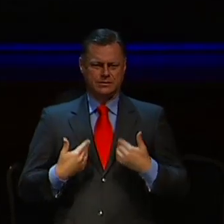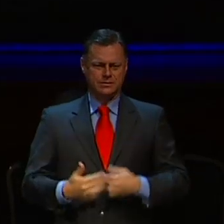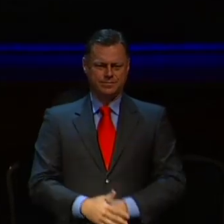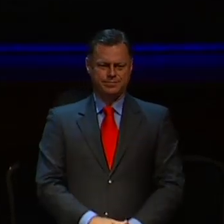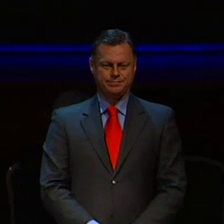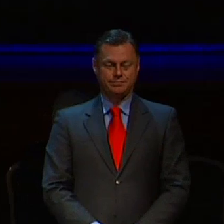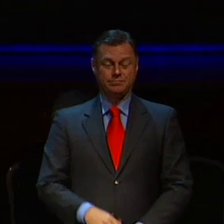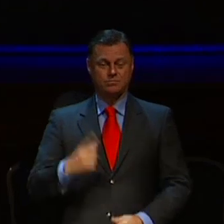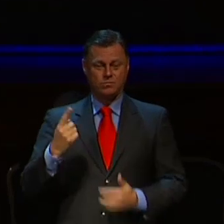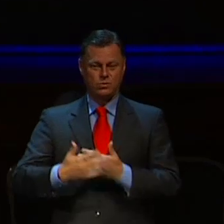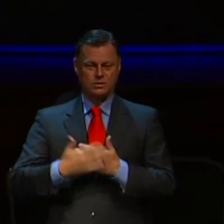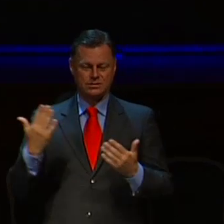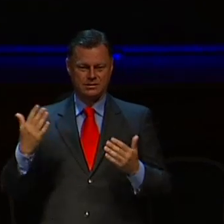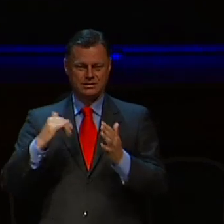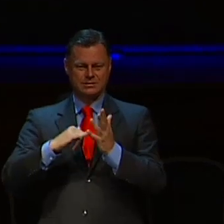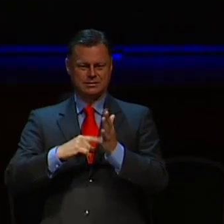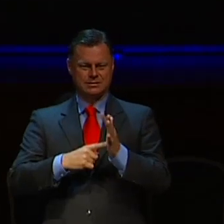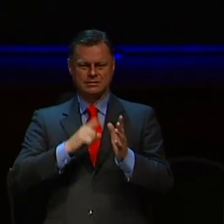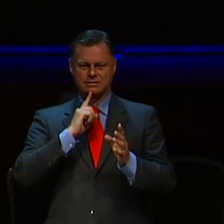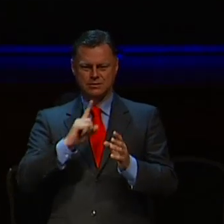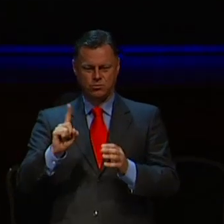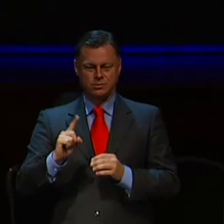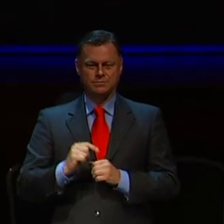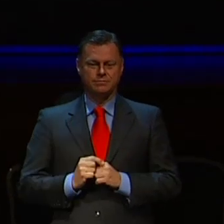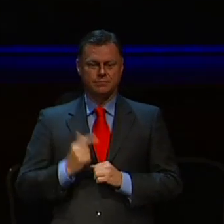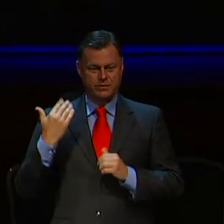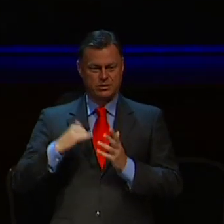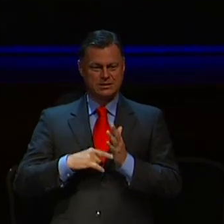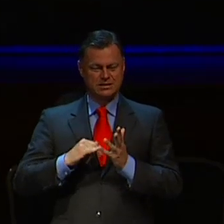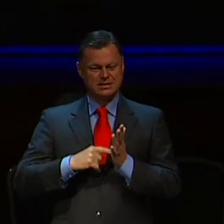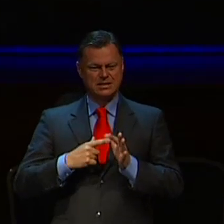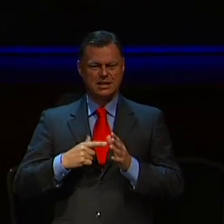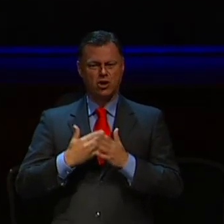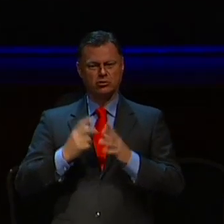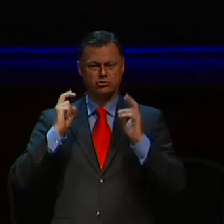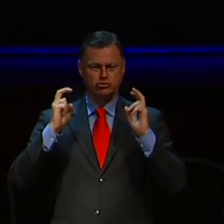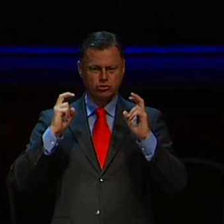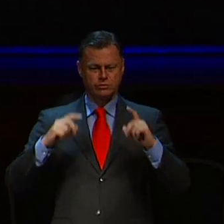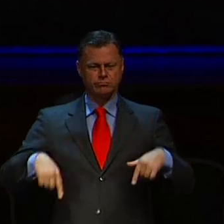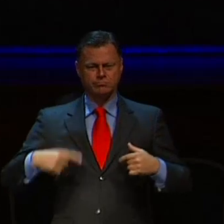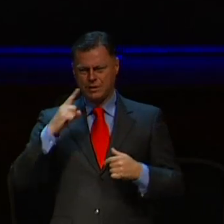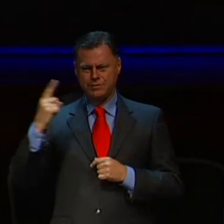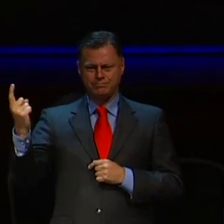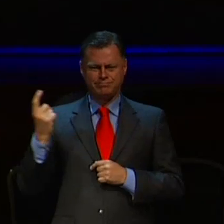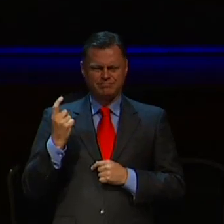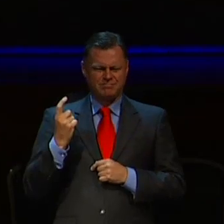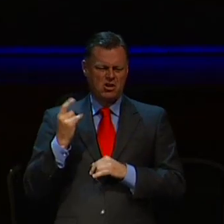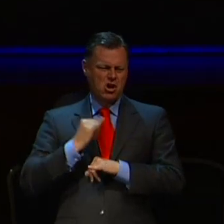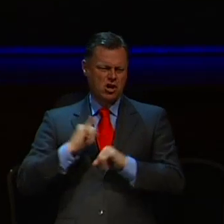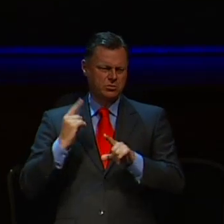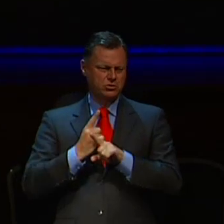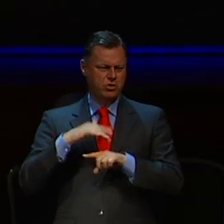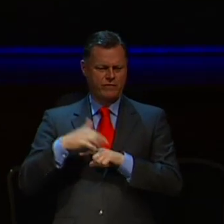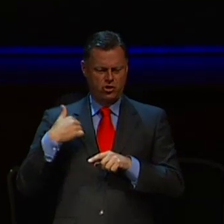One day Stella said that people used to come up to her when she traveled on the train and say horrible things about her